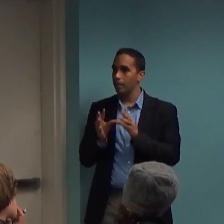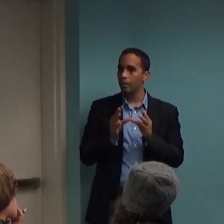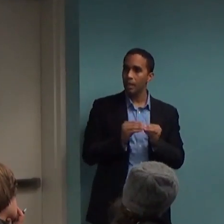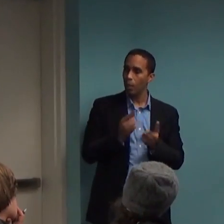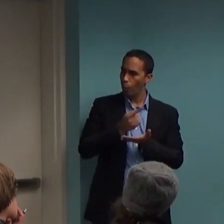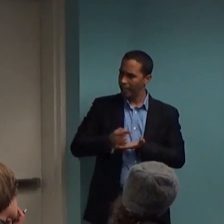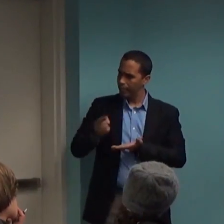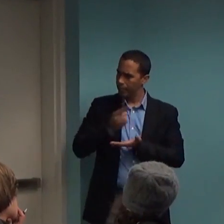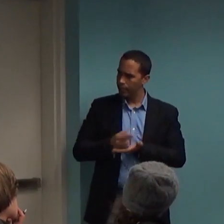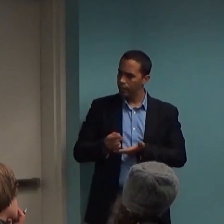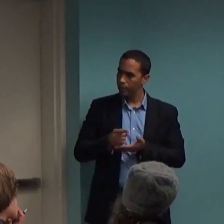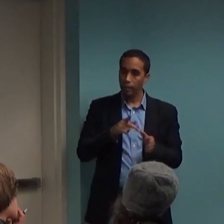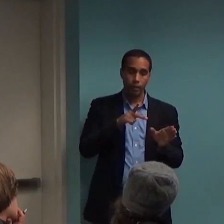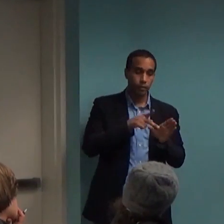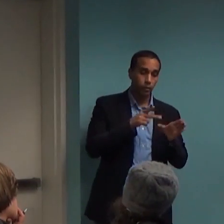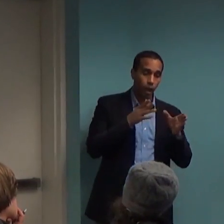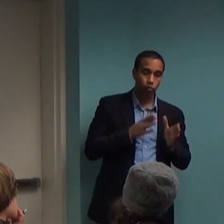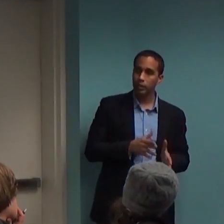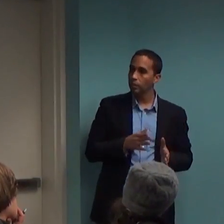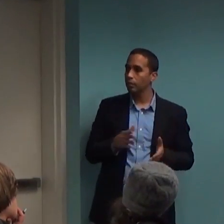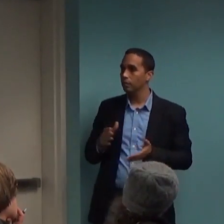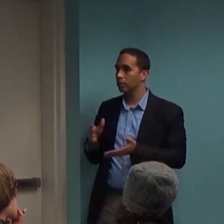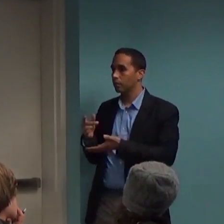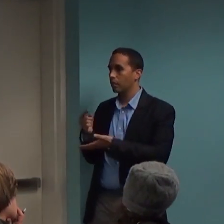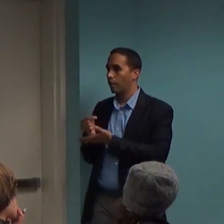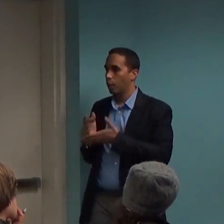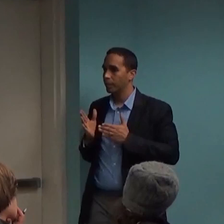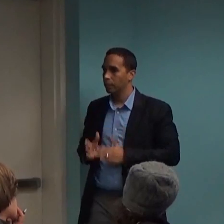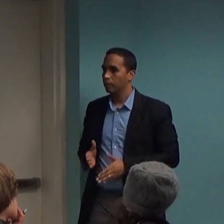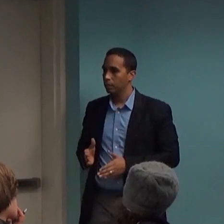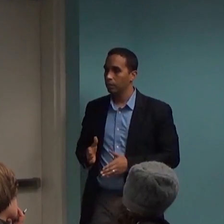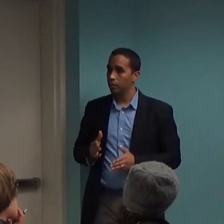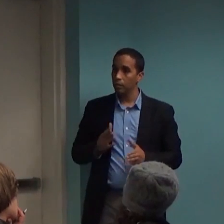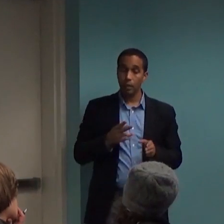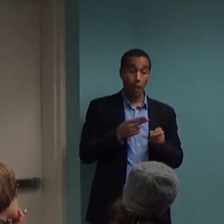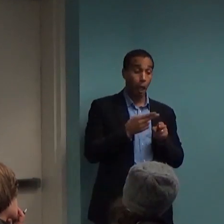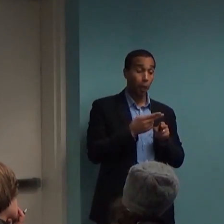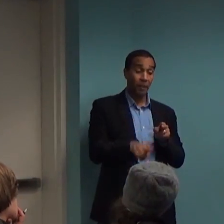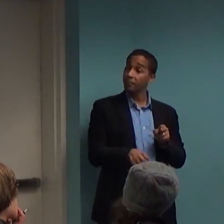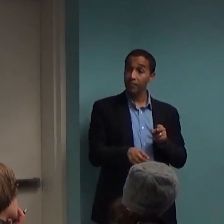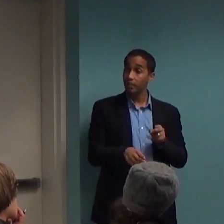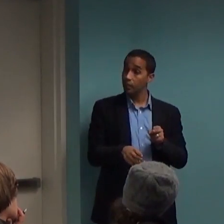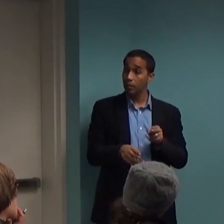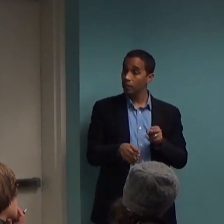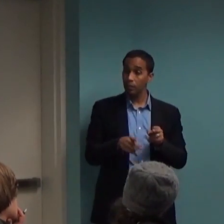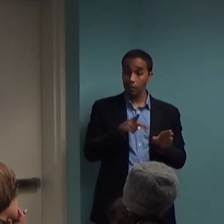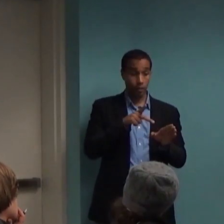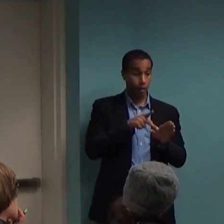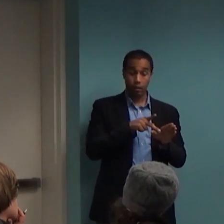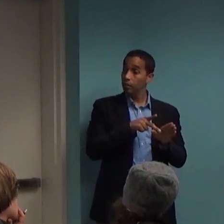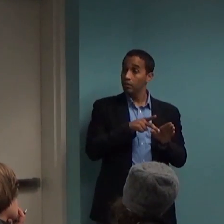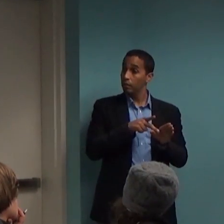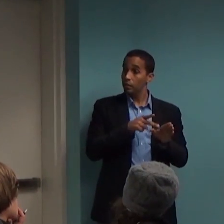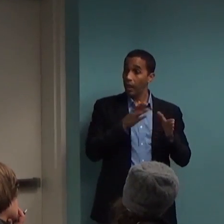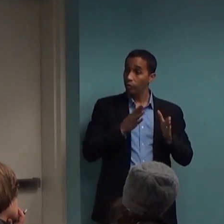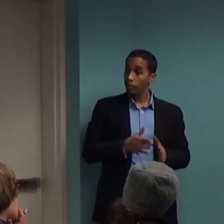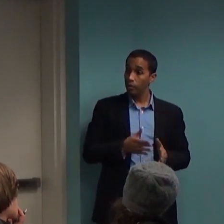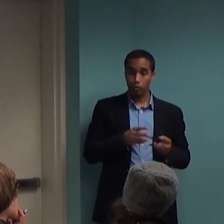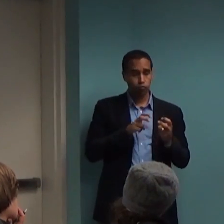for a minute or two, right? That's a pretty extensive meeting. It's almost like an additional therapy session. In actual